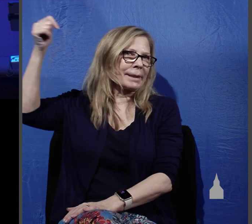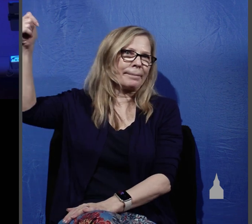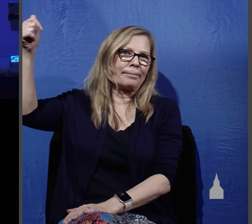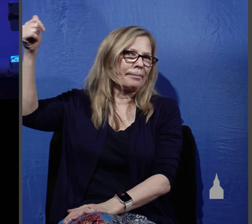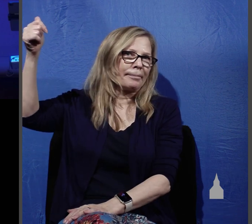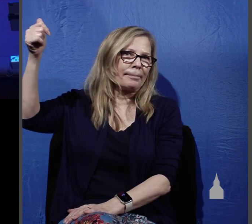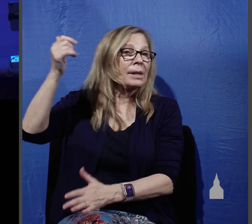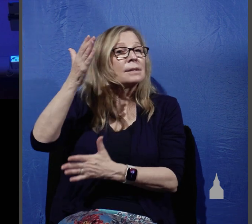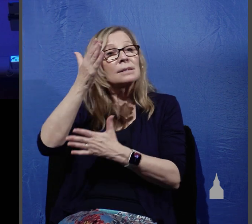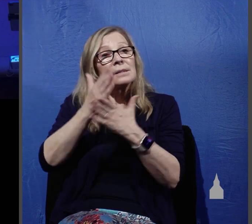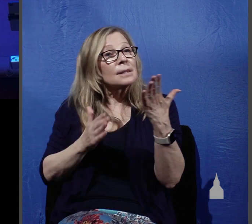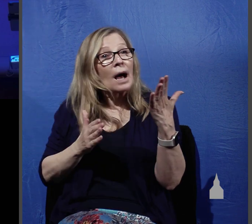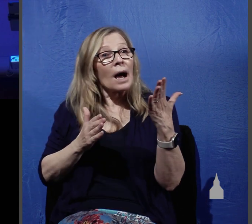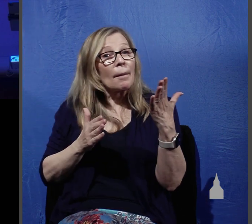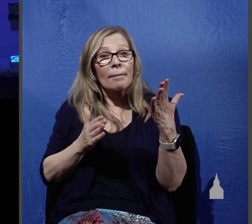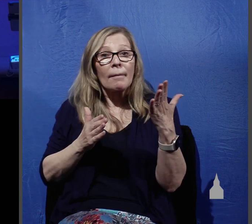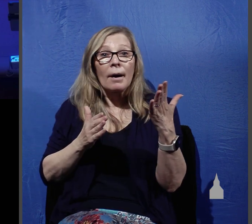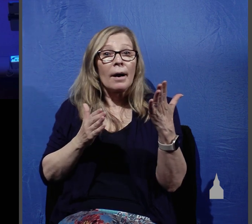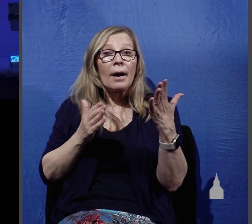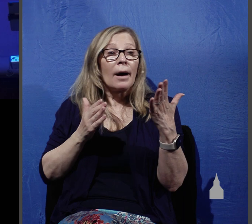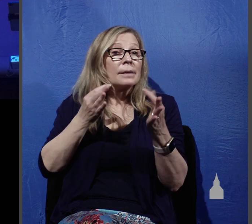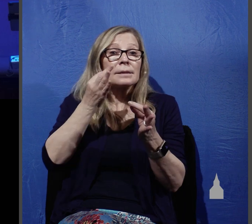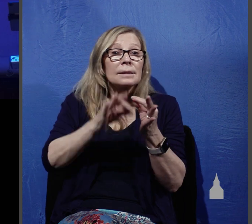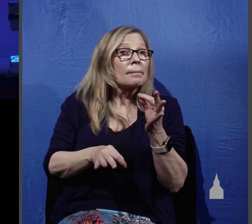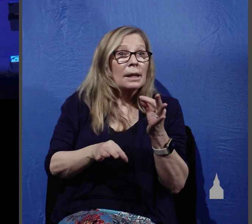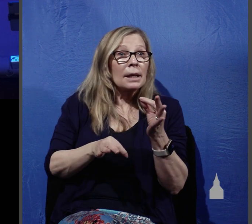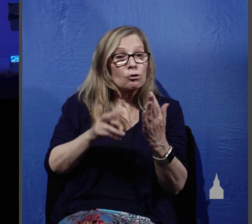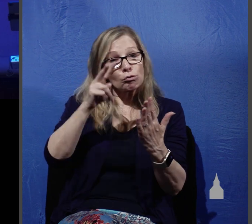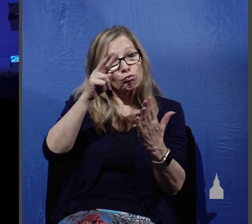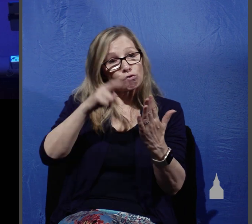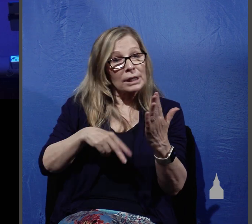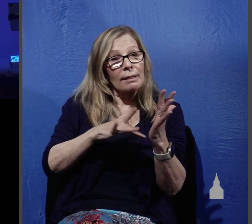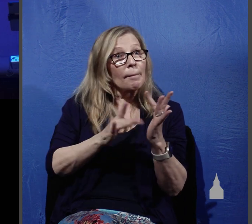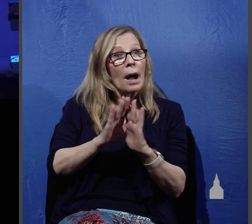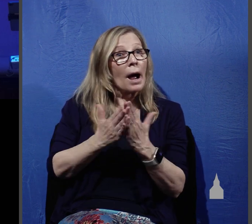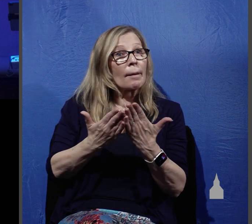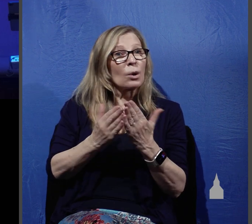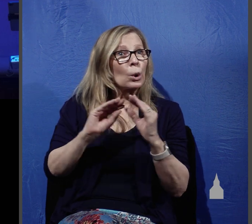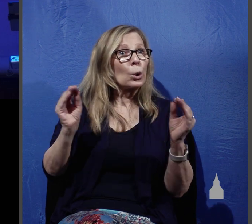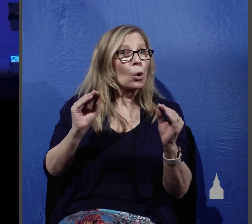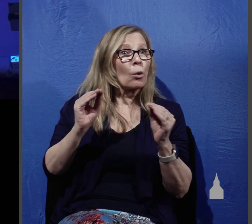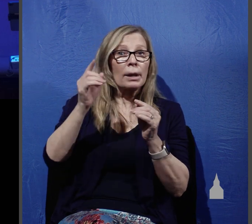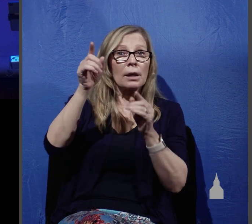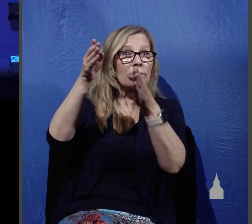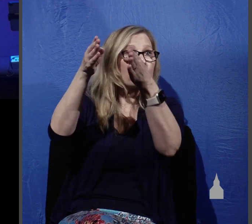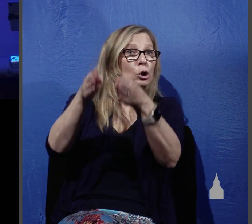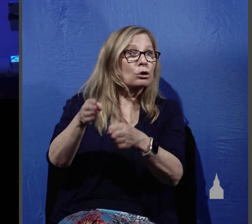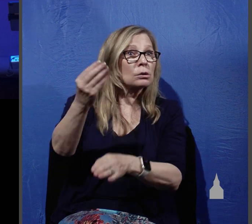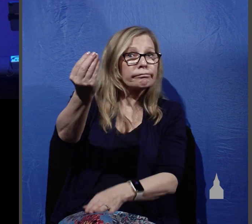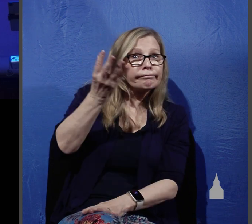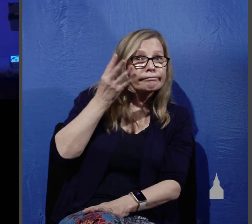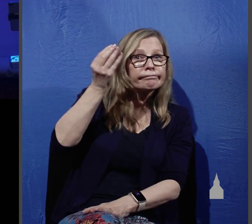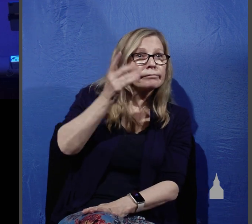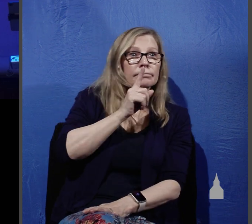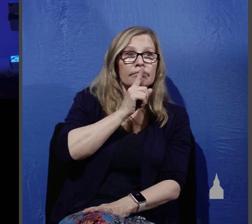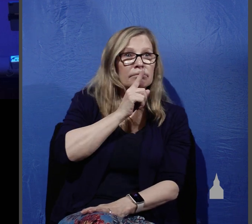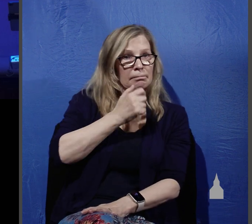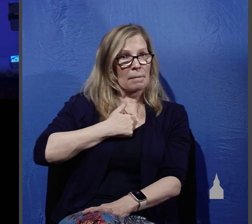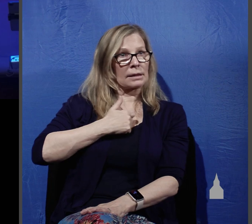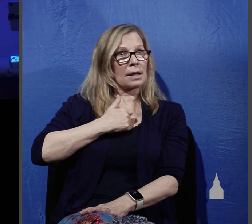come to faith in Christ just by reading the Bible nobody personally witnessed to them they just read in the Bible